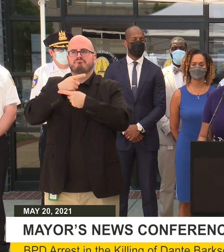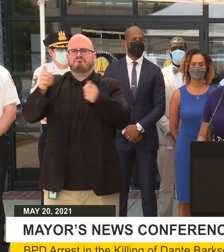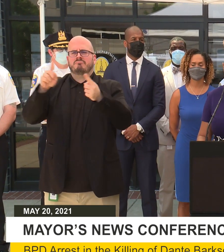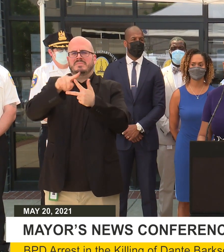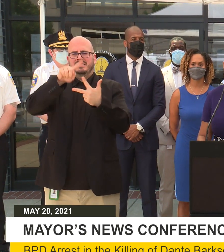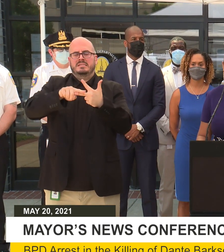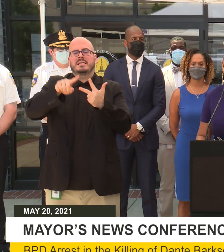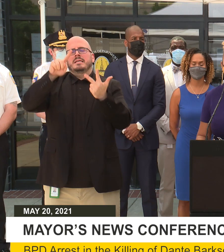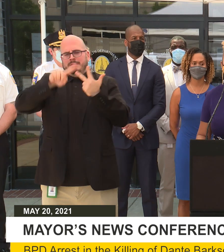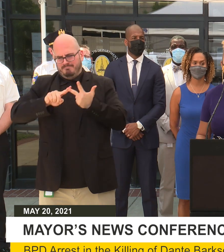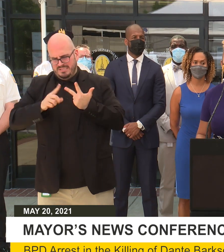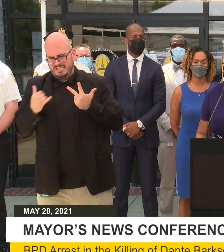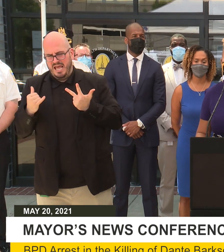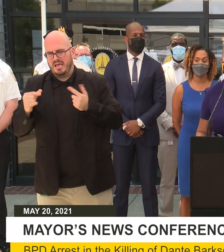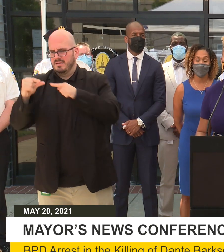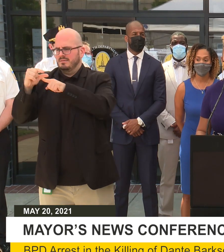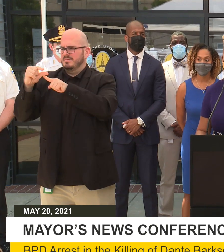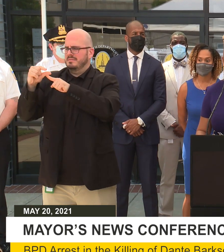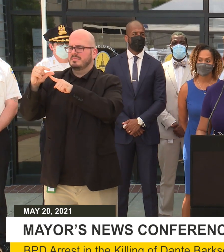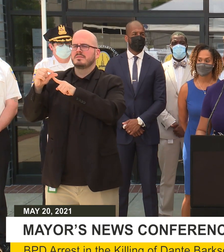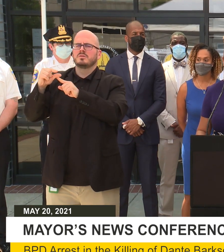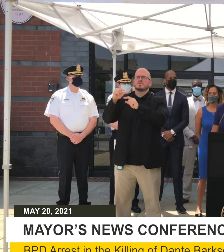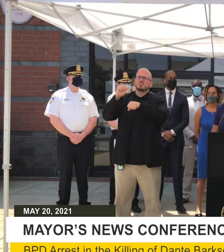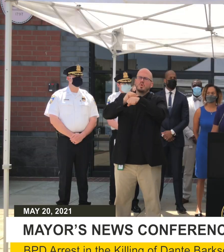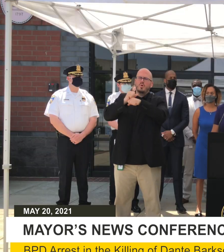the stone says justice.